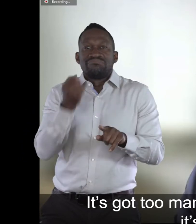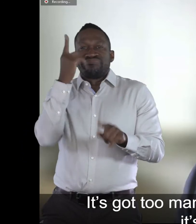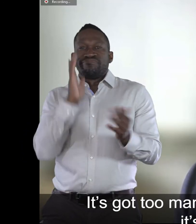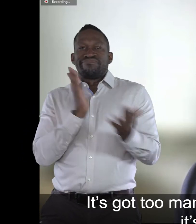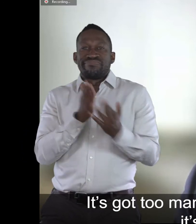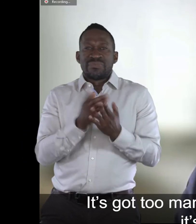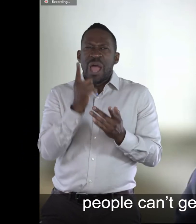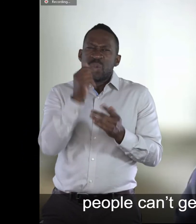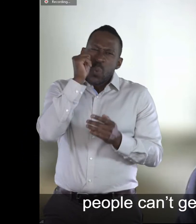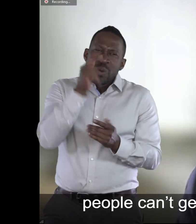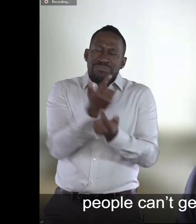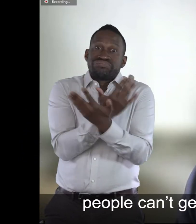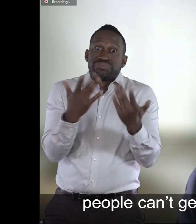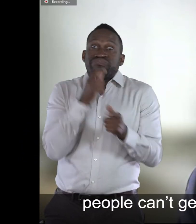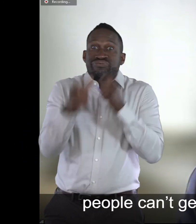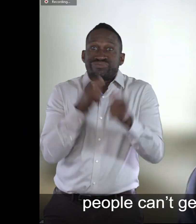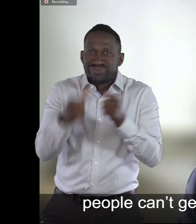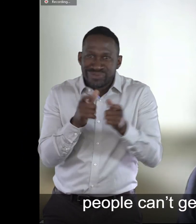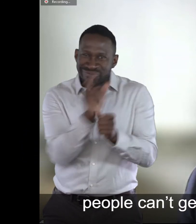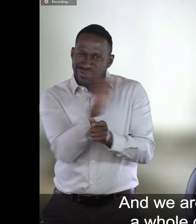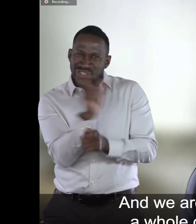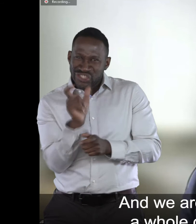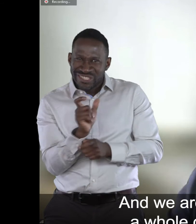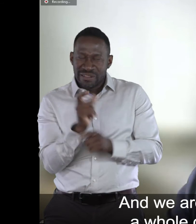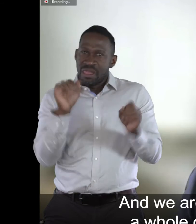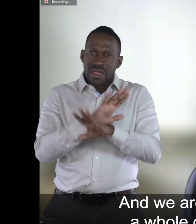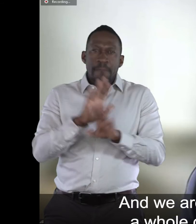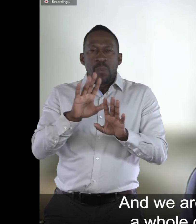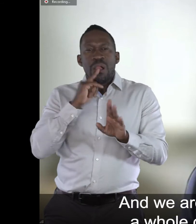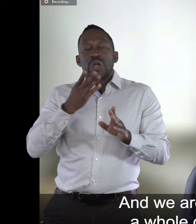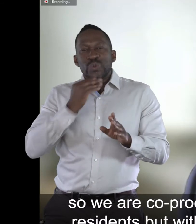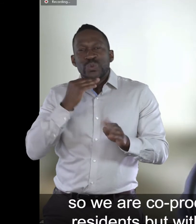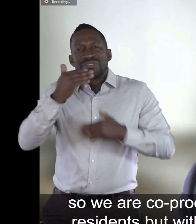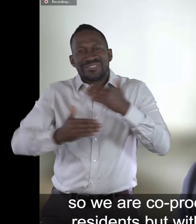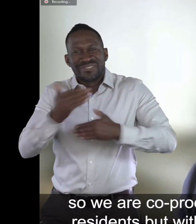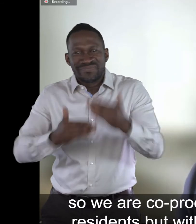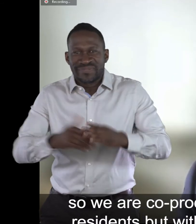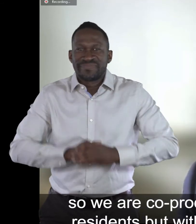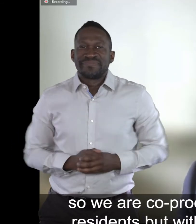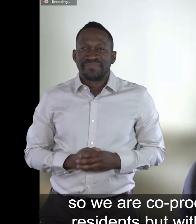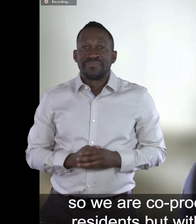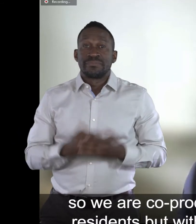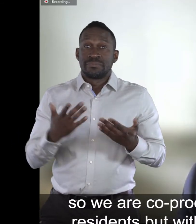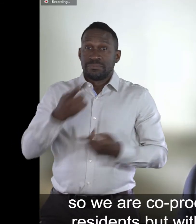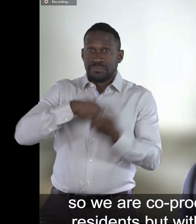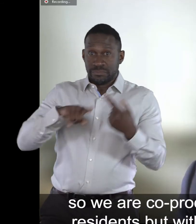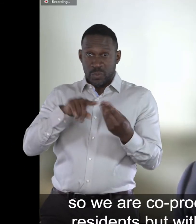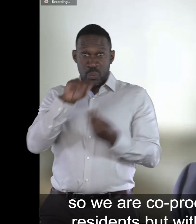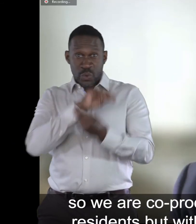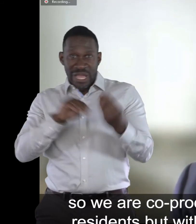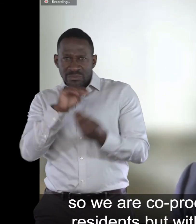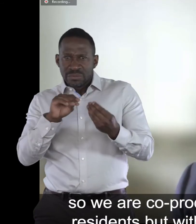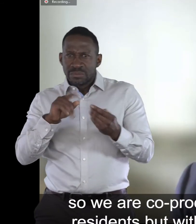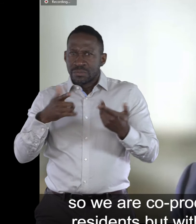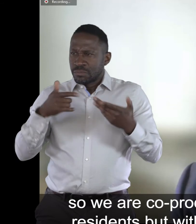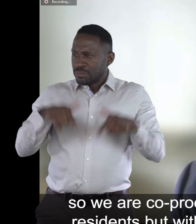moment it's confusing, people can't get what they need quickly and we're going to work with a whole group of residents so we're co-producing not just with disabled residents but with